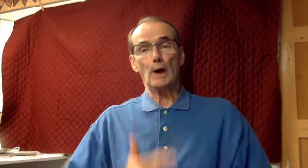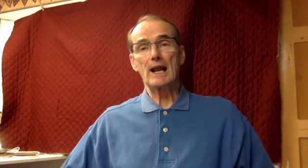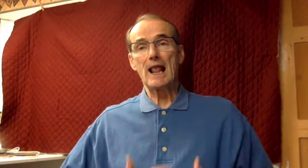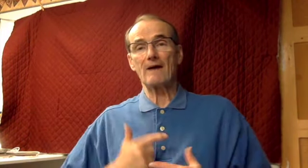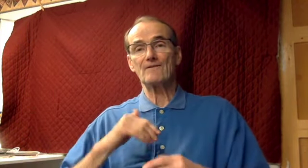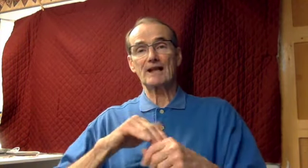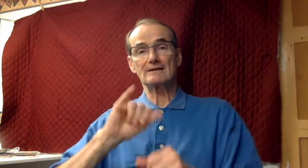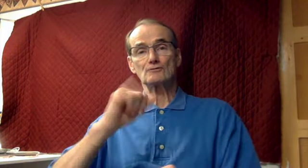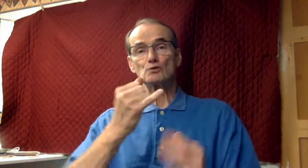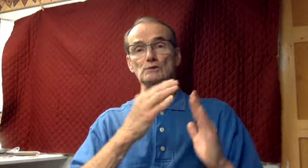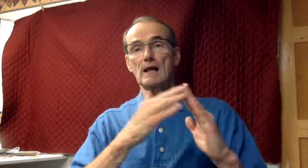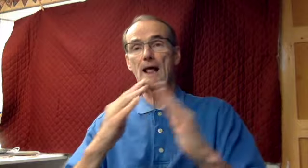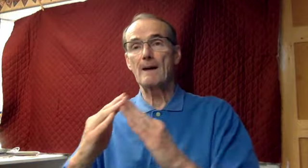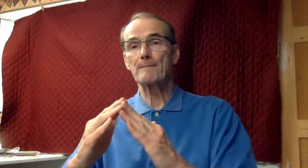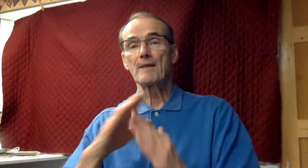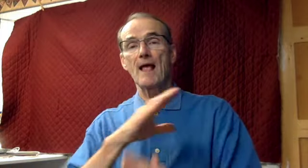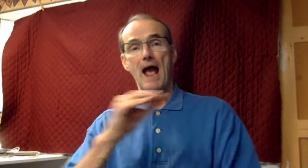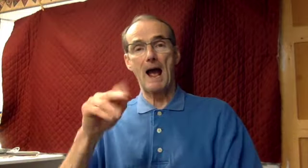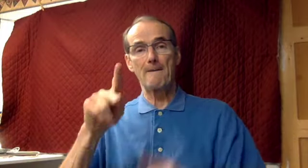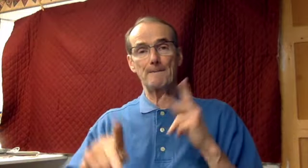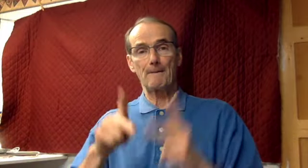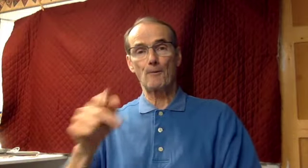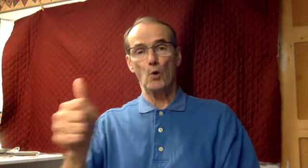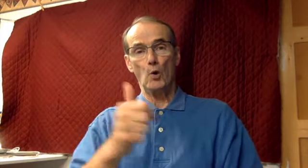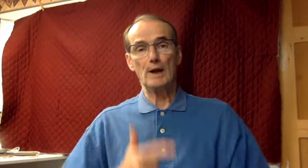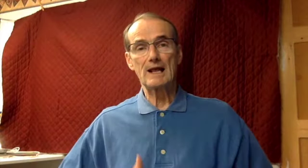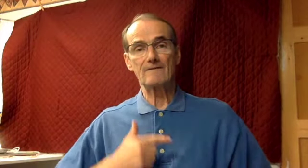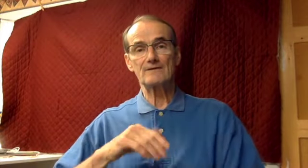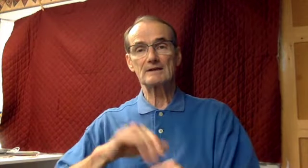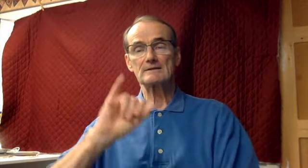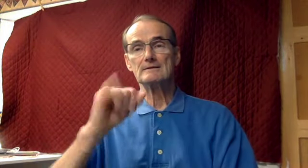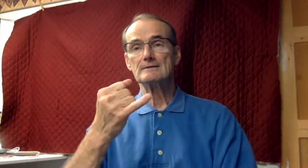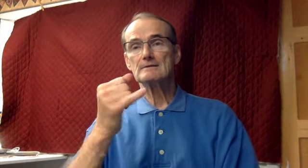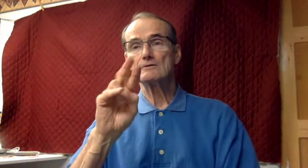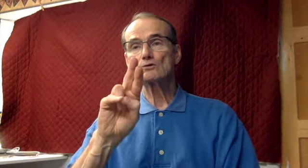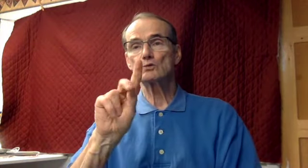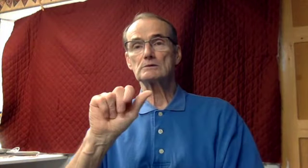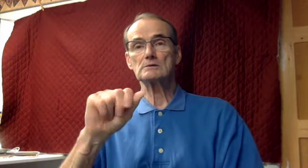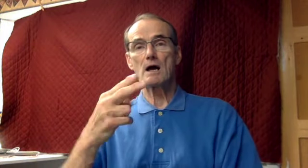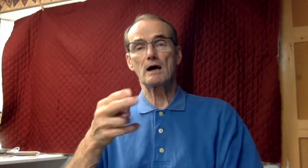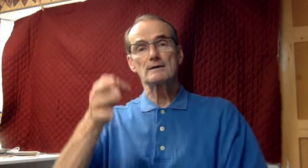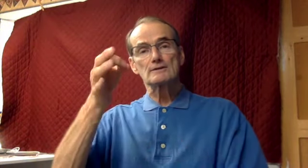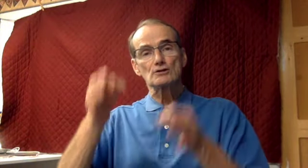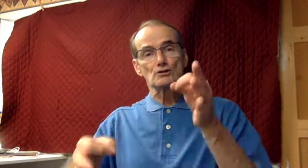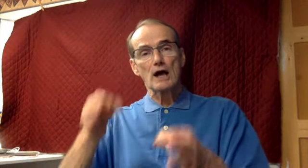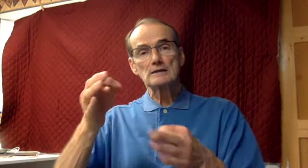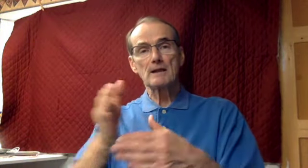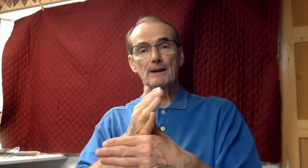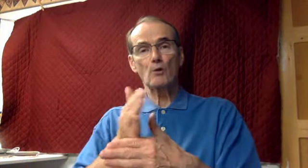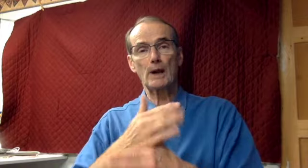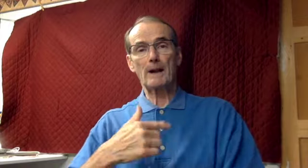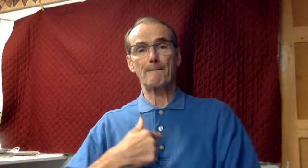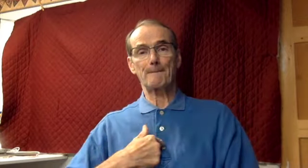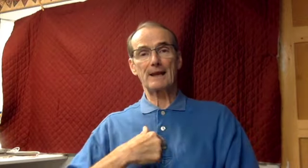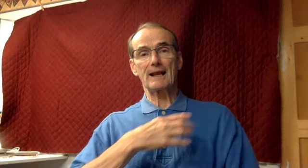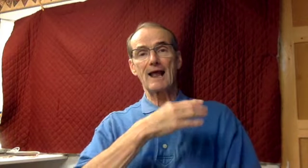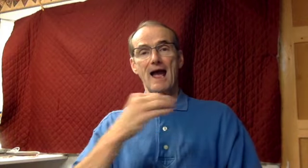now inhabitants of Jerusalem and people of Judah judge between me and my